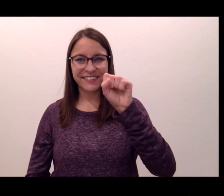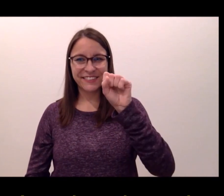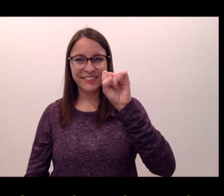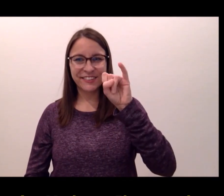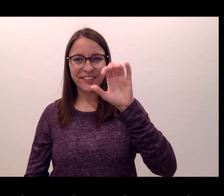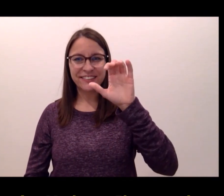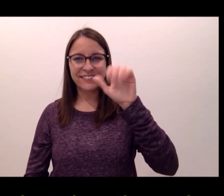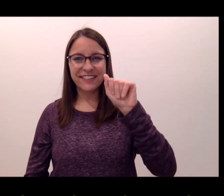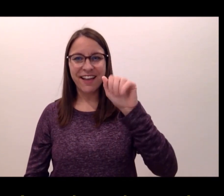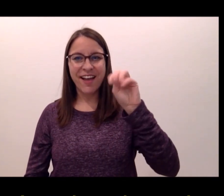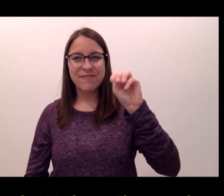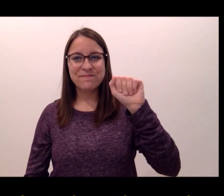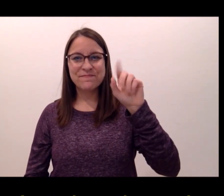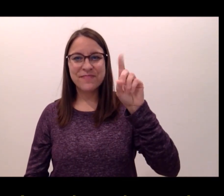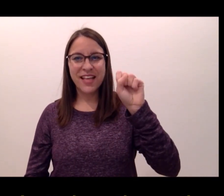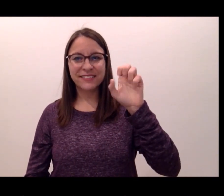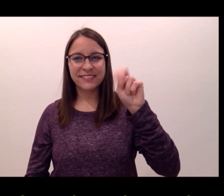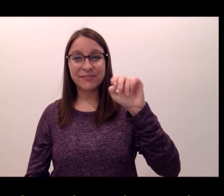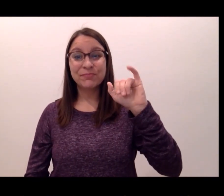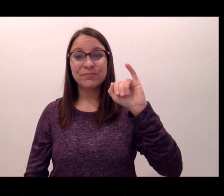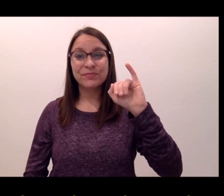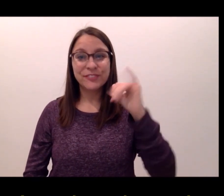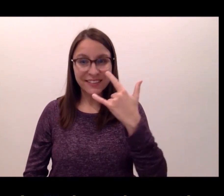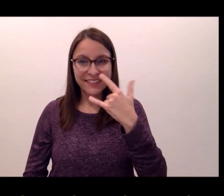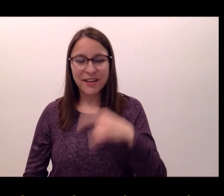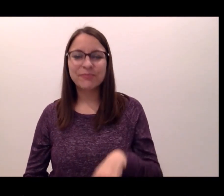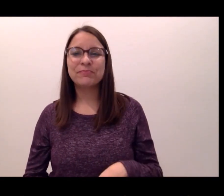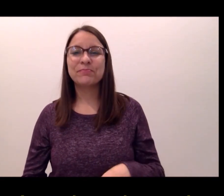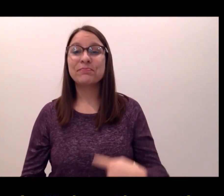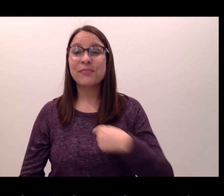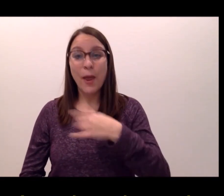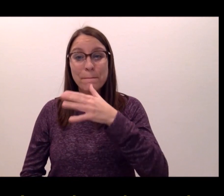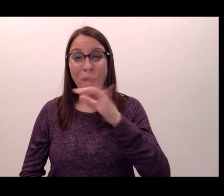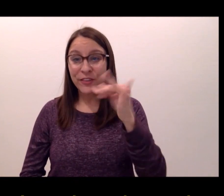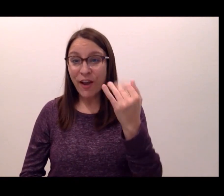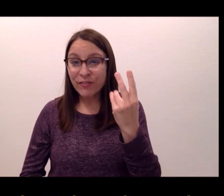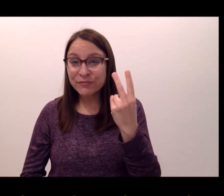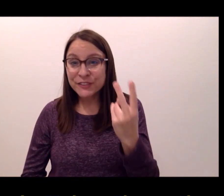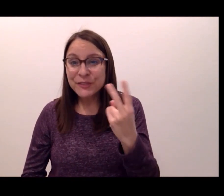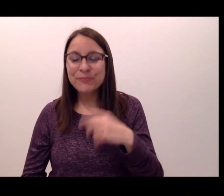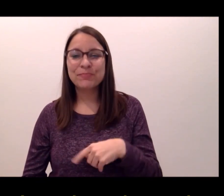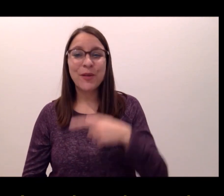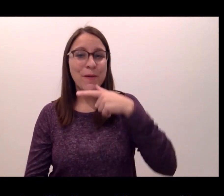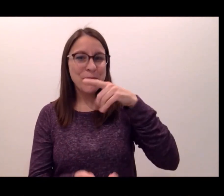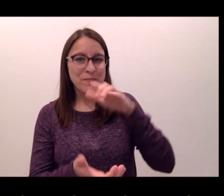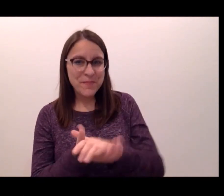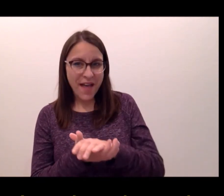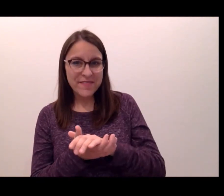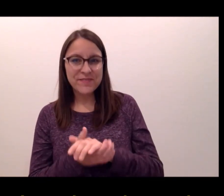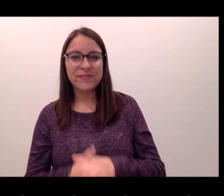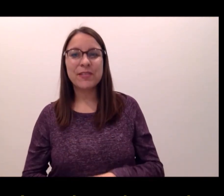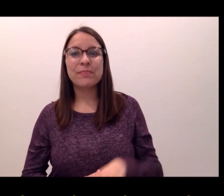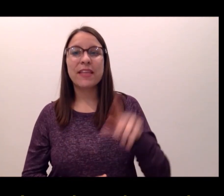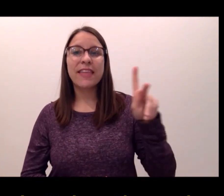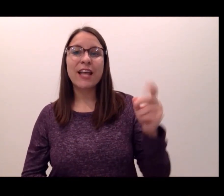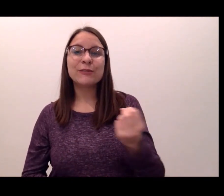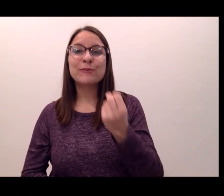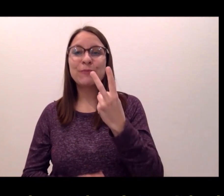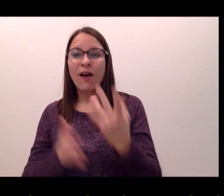Hello, I'm Jessica Madsen. I'm a mother of two, I'm a wife, and I'm a K-12 technology